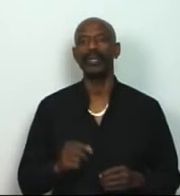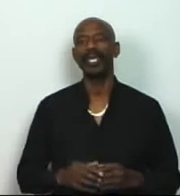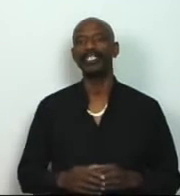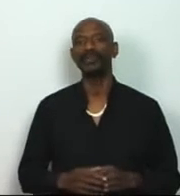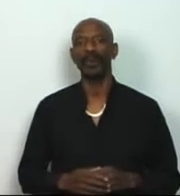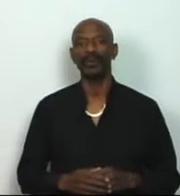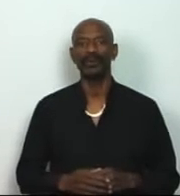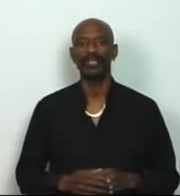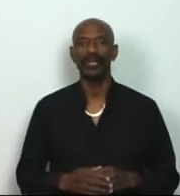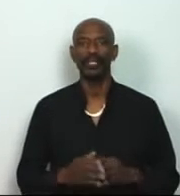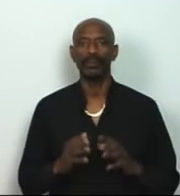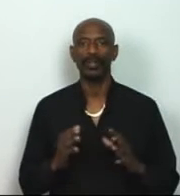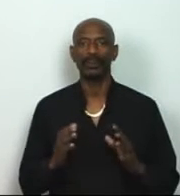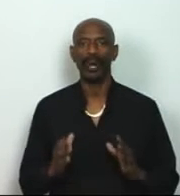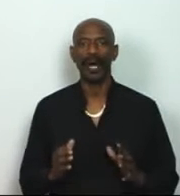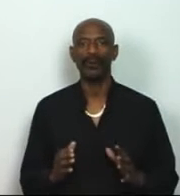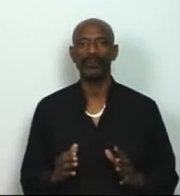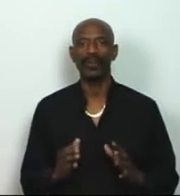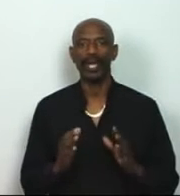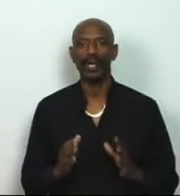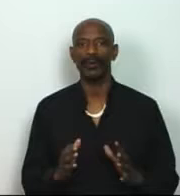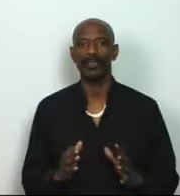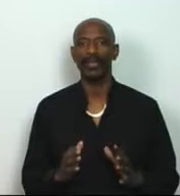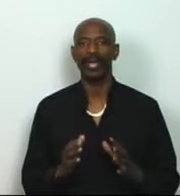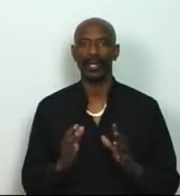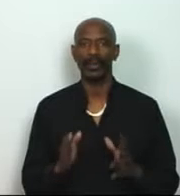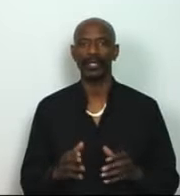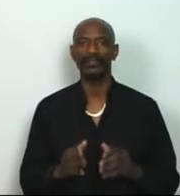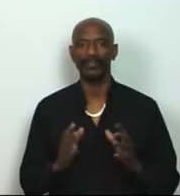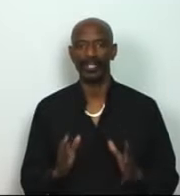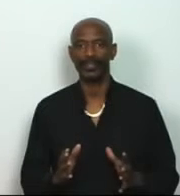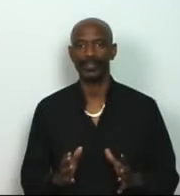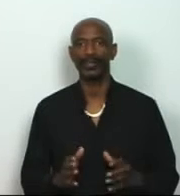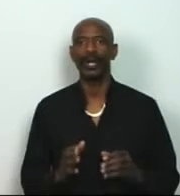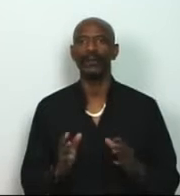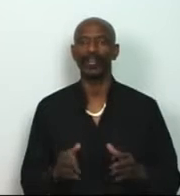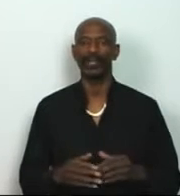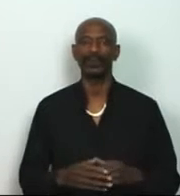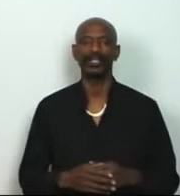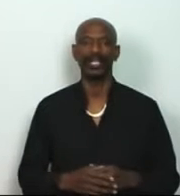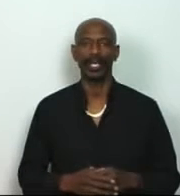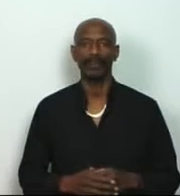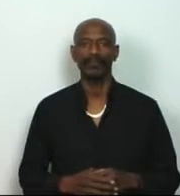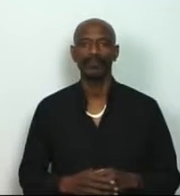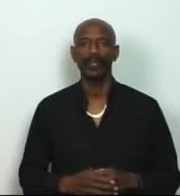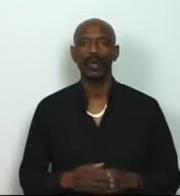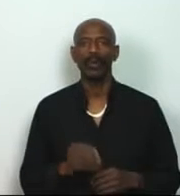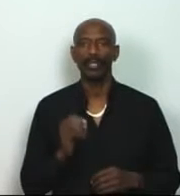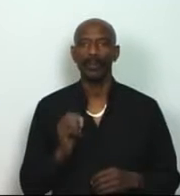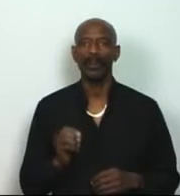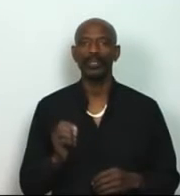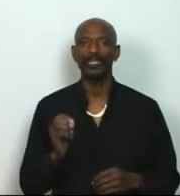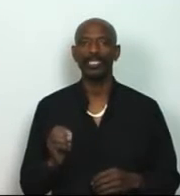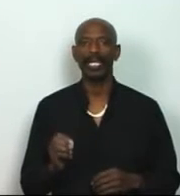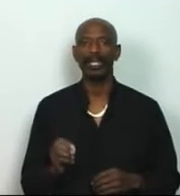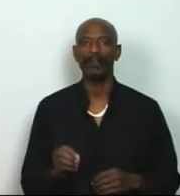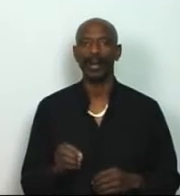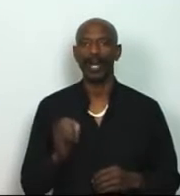being exposed to the most powerful health and wealth vehicle available today. With the poor state of our